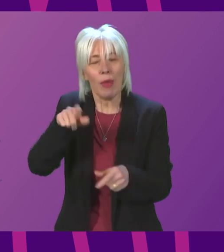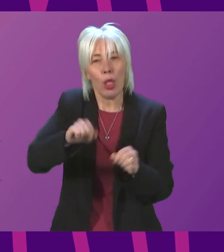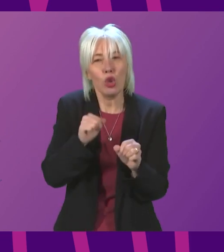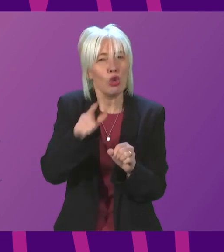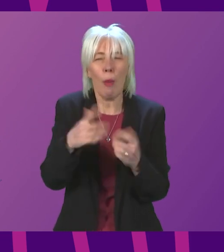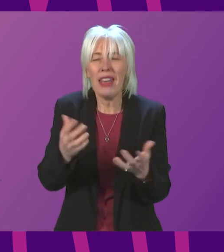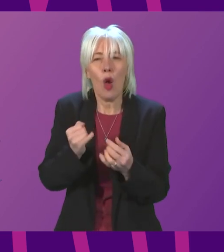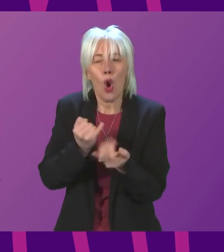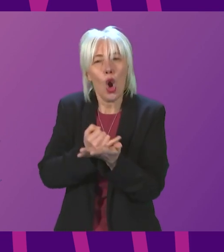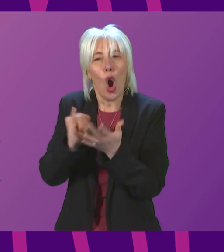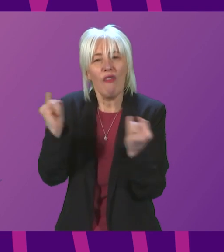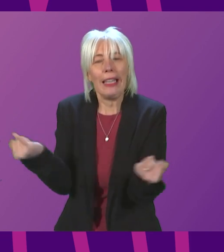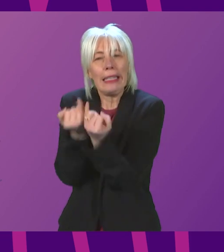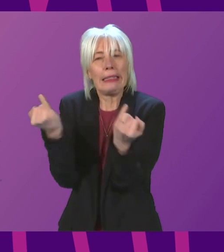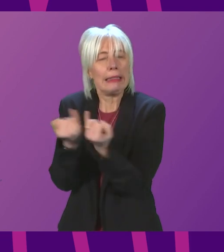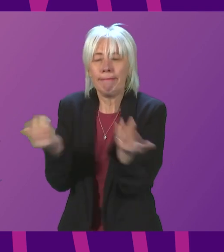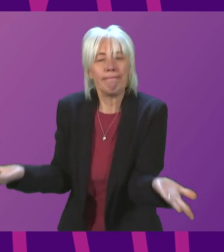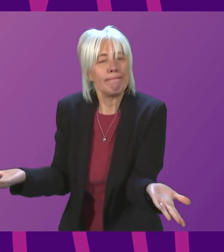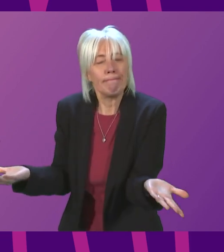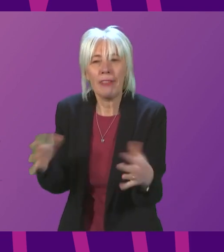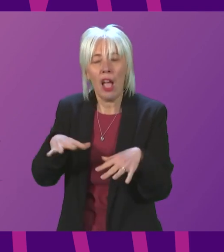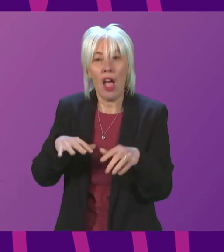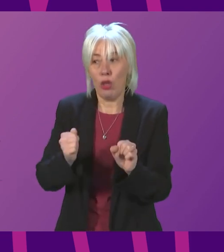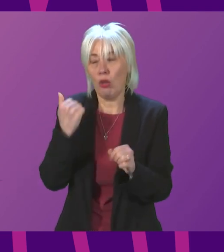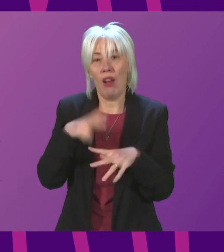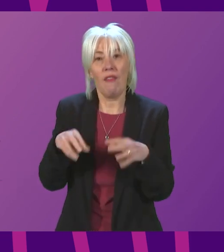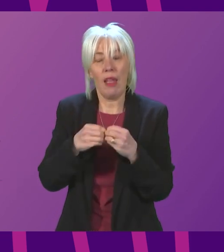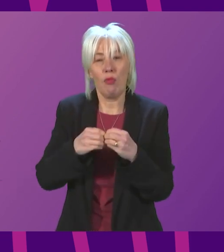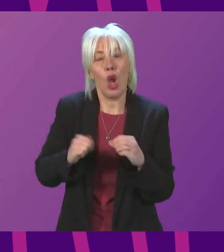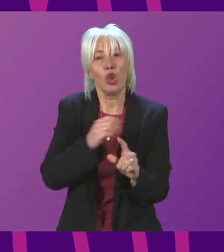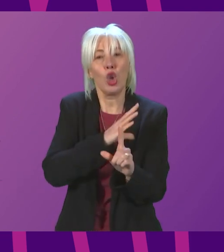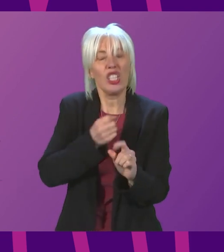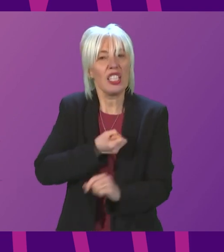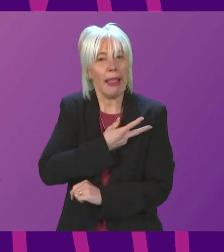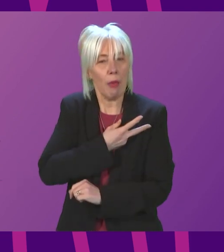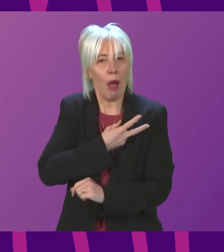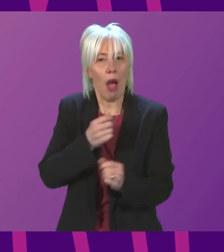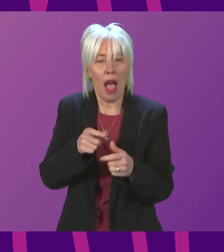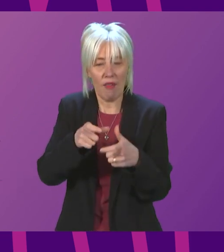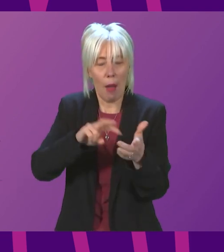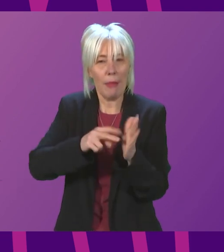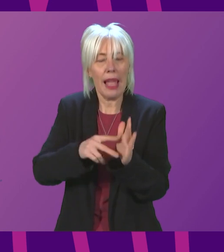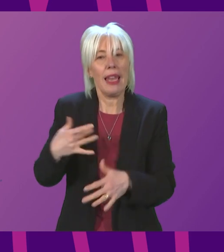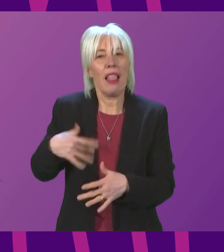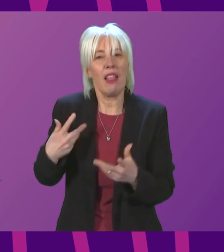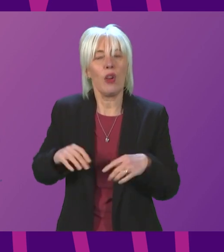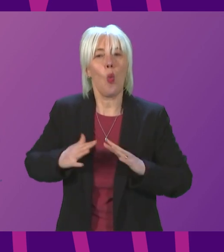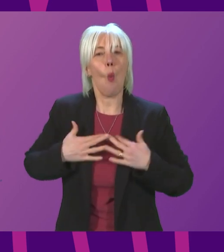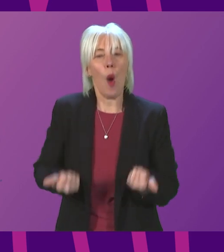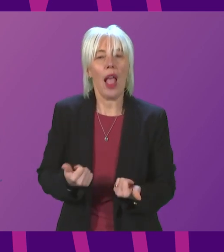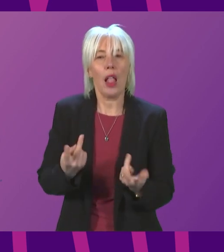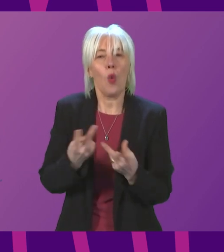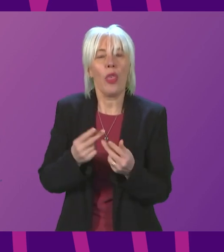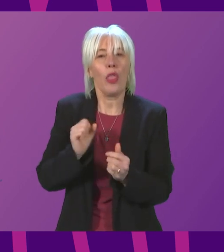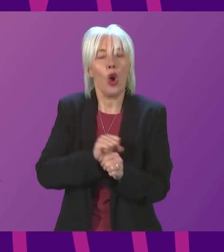conflict. Now, at the start of this month, Scottish Labour published our plan for living well with COVID. It set out our priorities